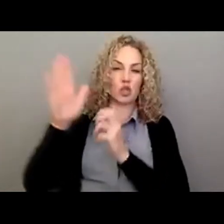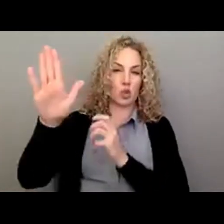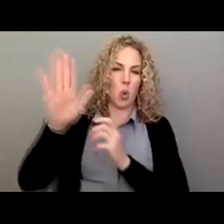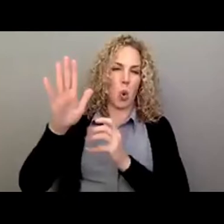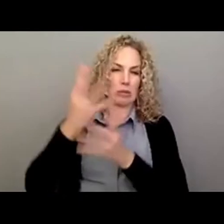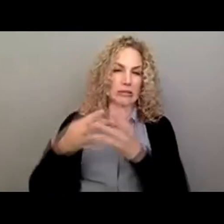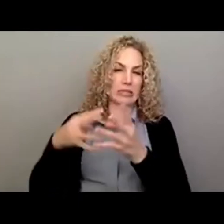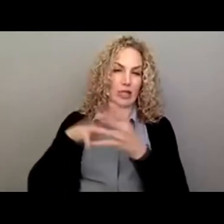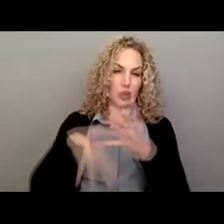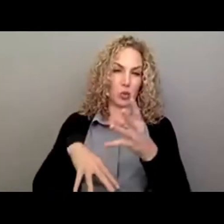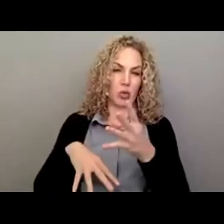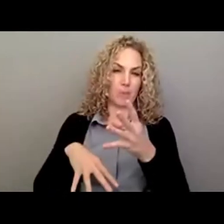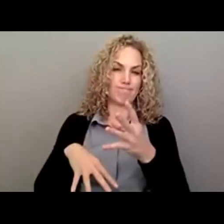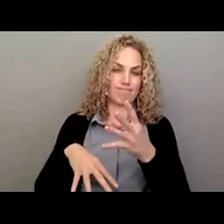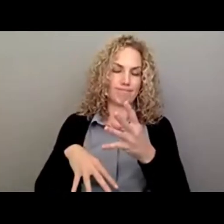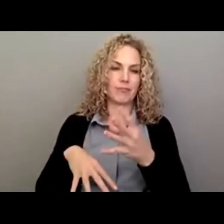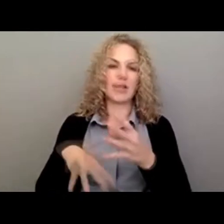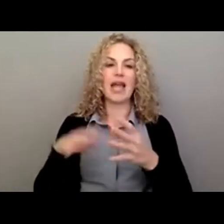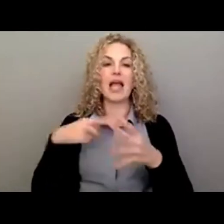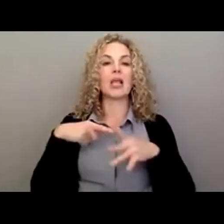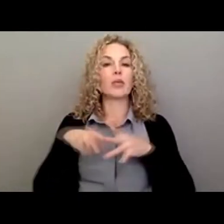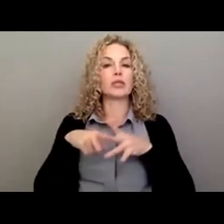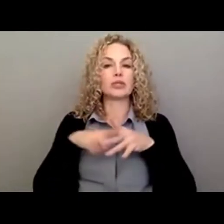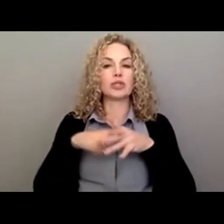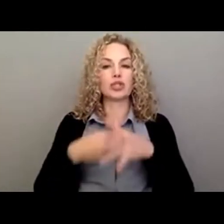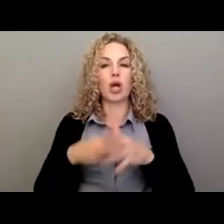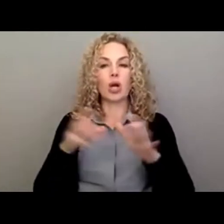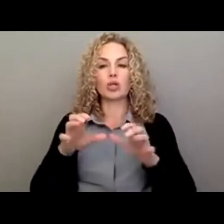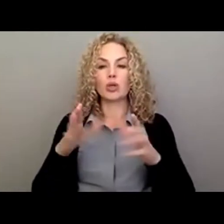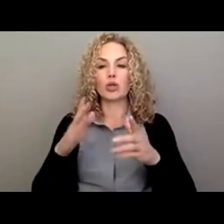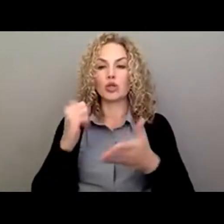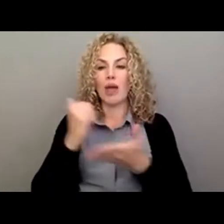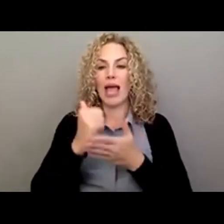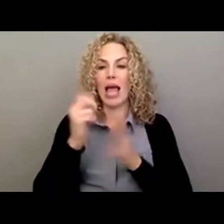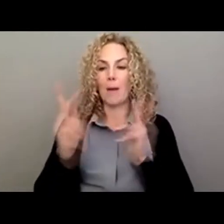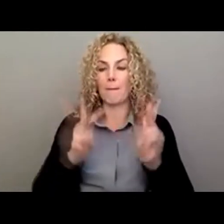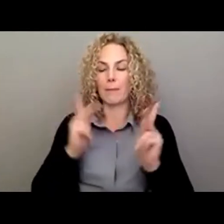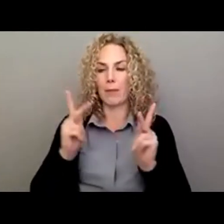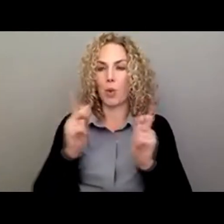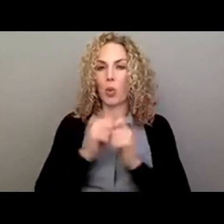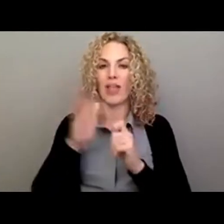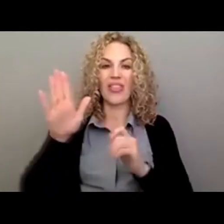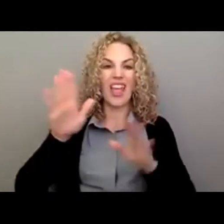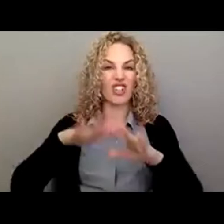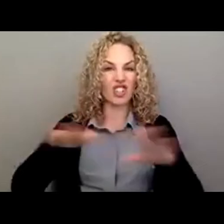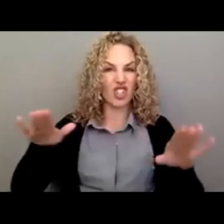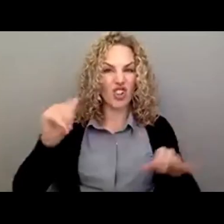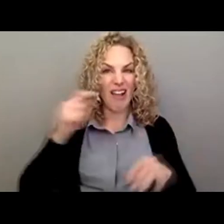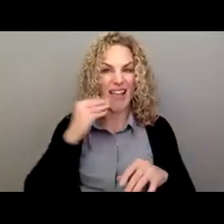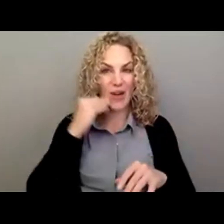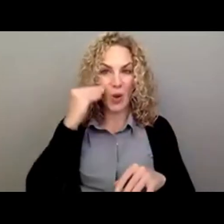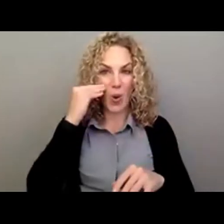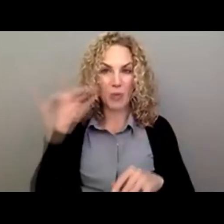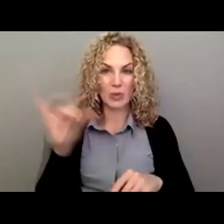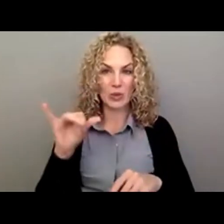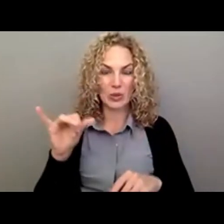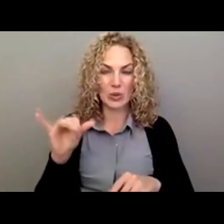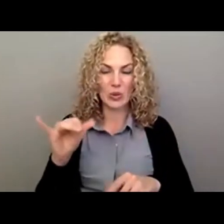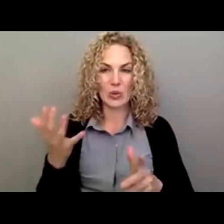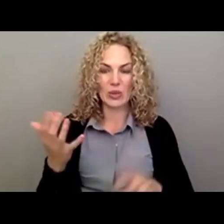eventually we also started doing things to help people with their children being at home. know, everyone was